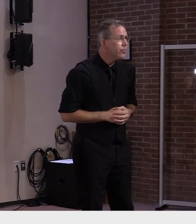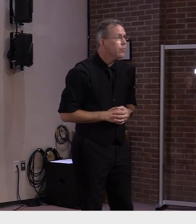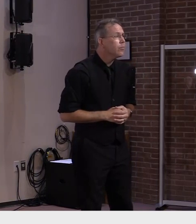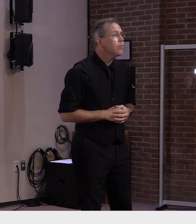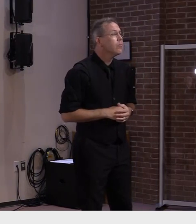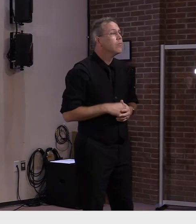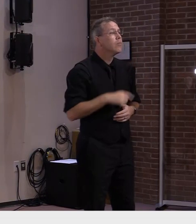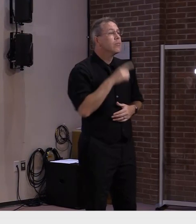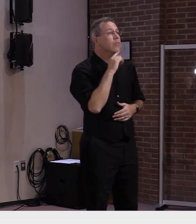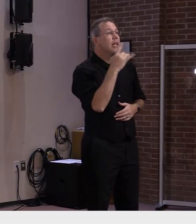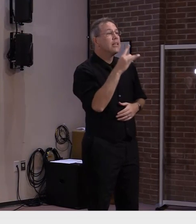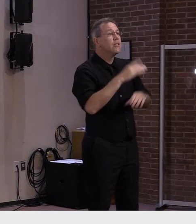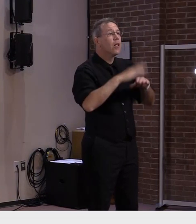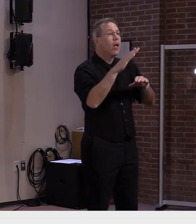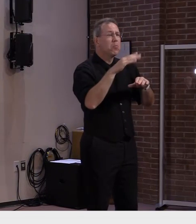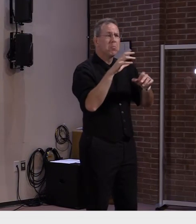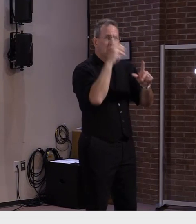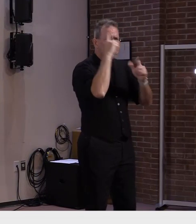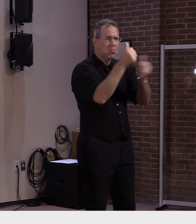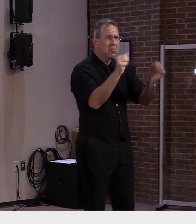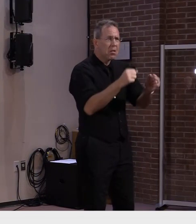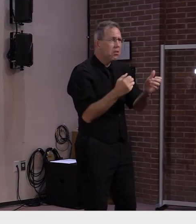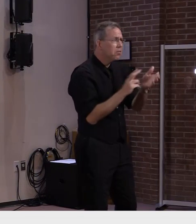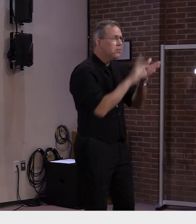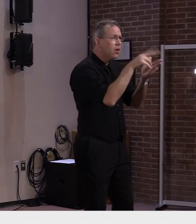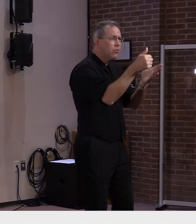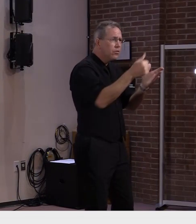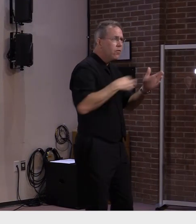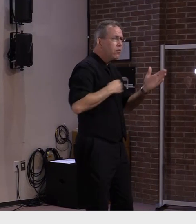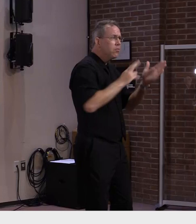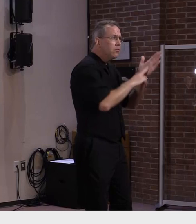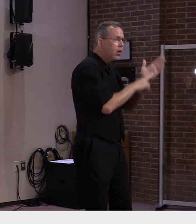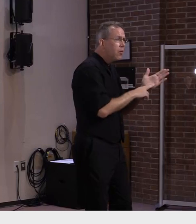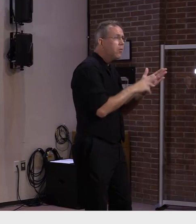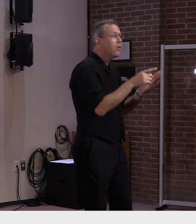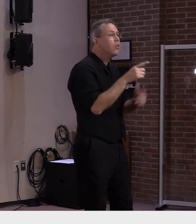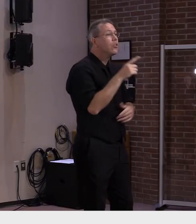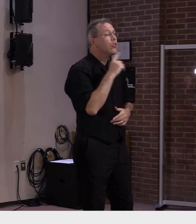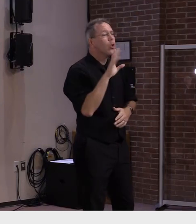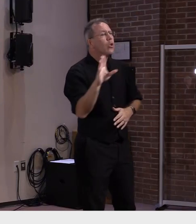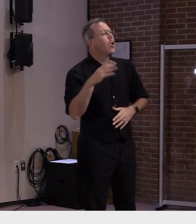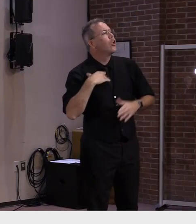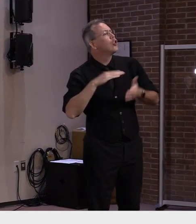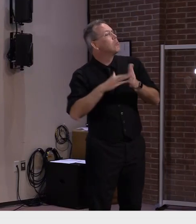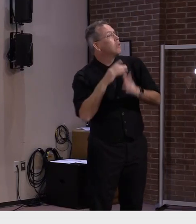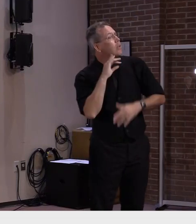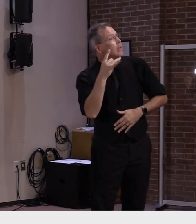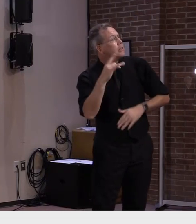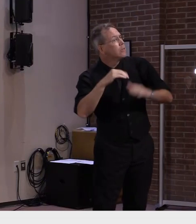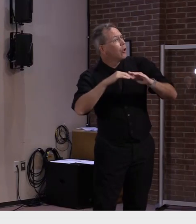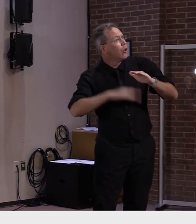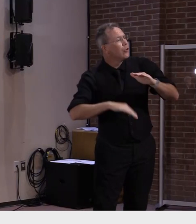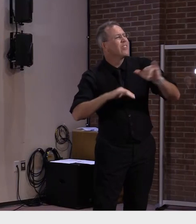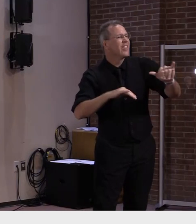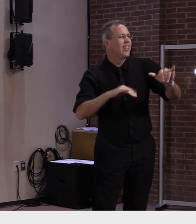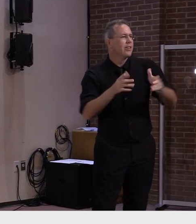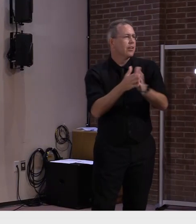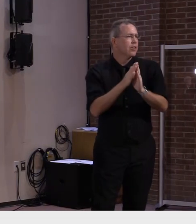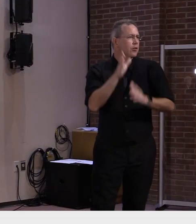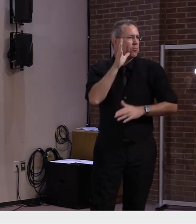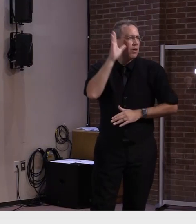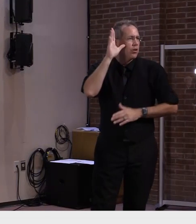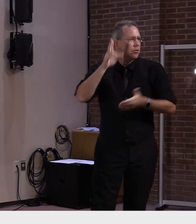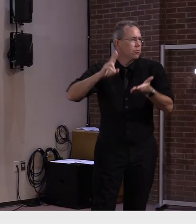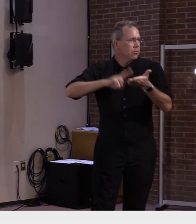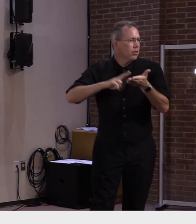walk in as long as you have a parent or guardian and have the appropriate parental consent forms it's quick